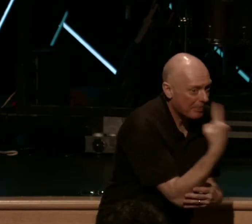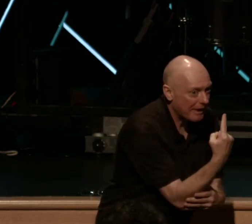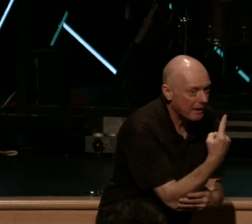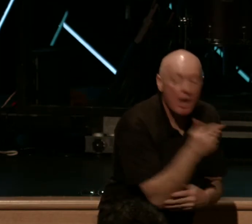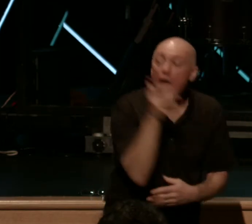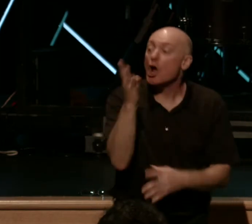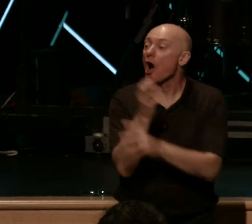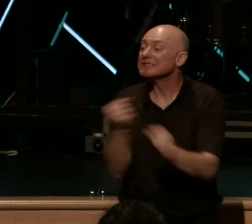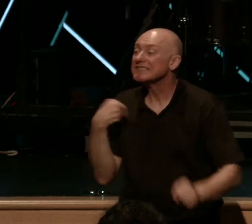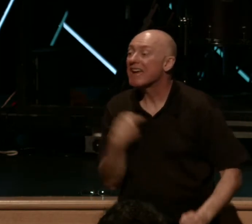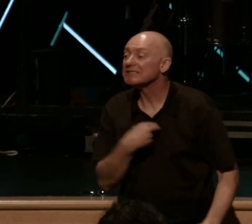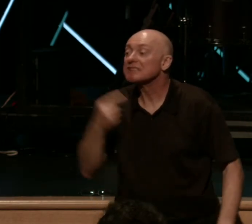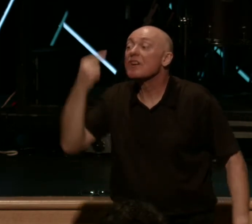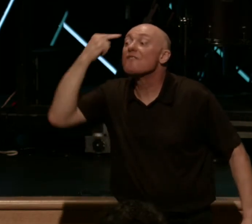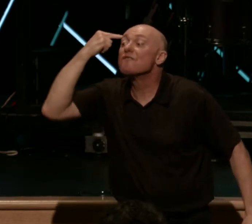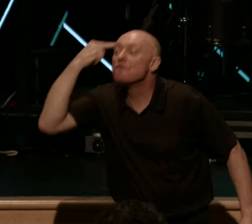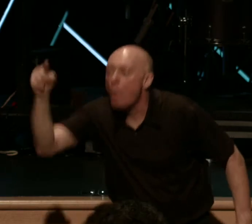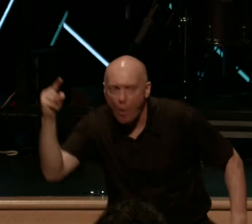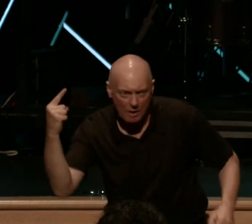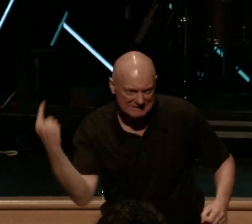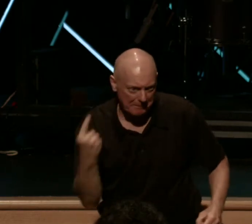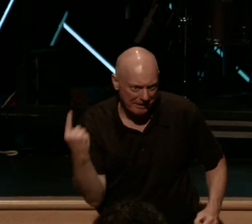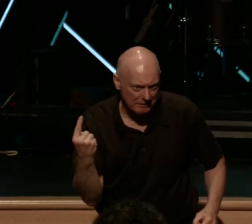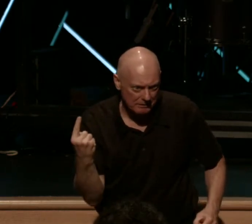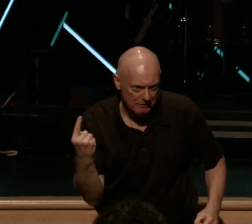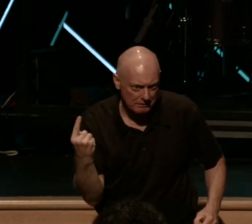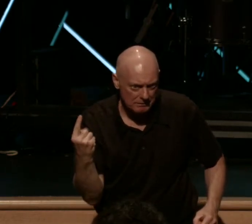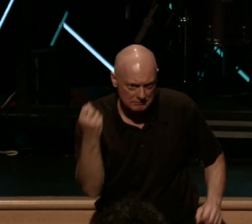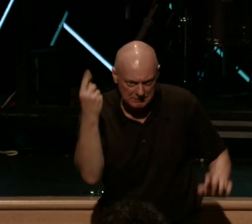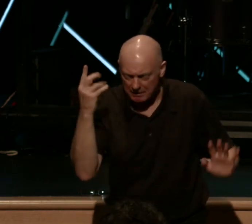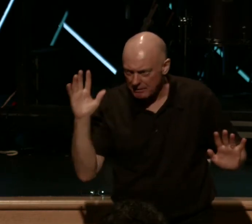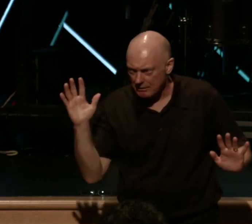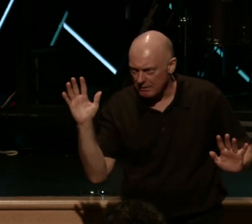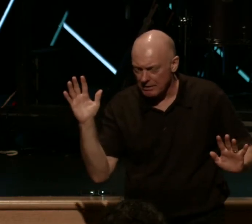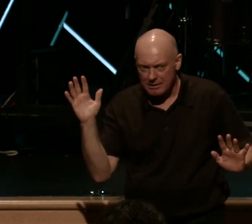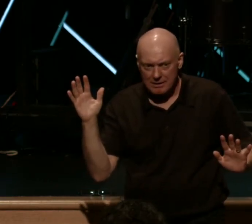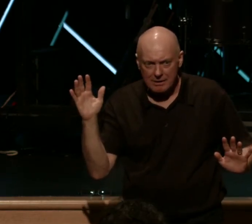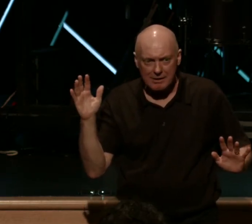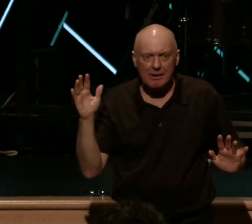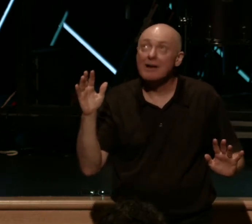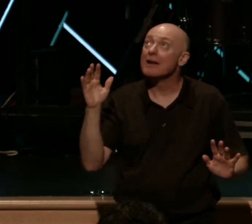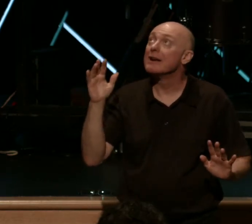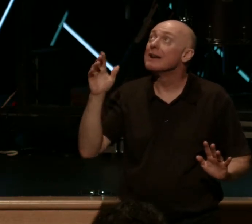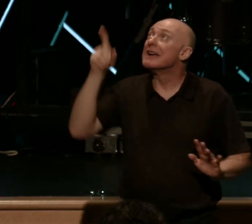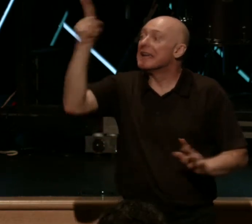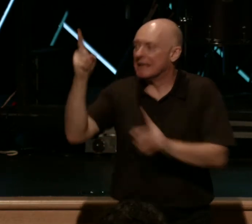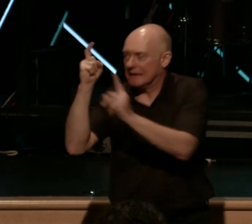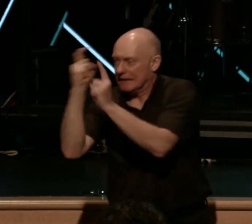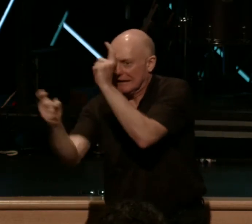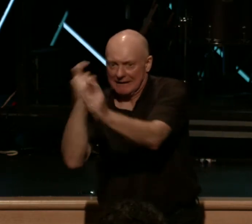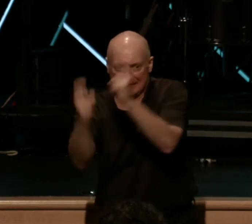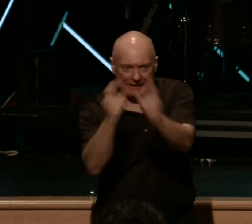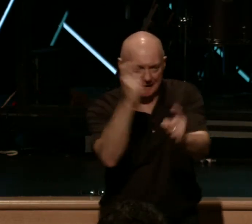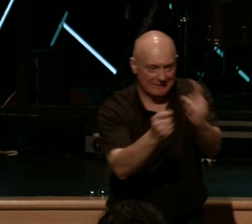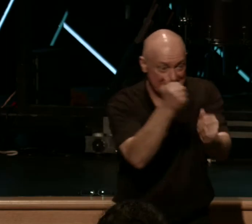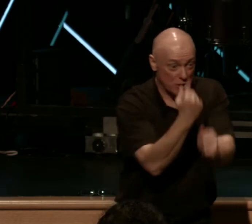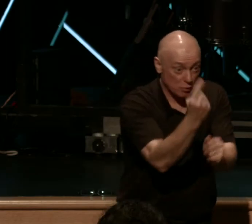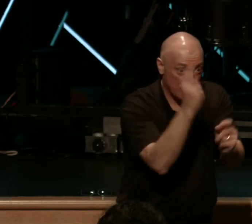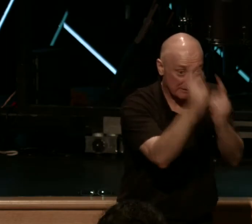actually saves us for something. Right? And he has gifted each of you in an interesting and unique